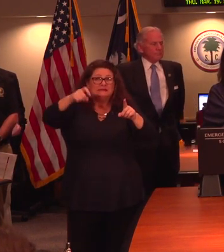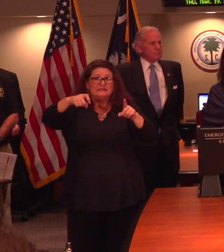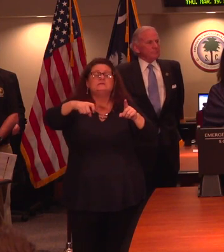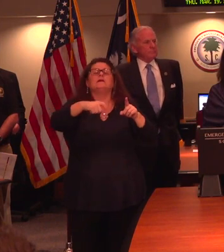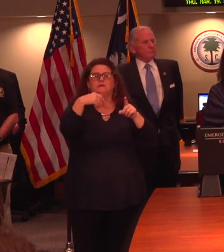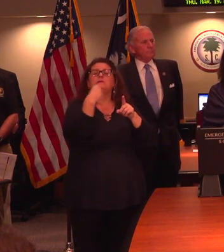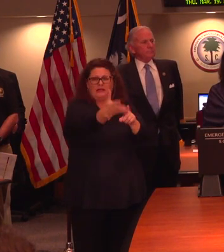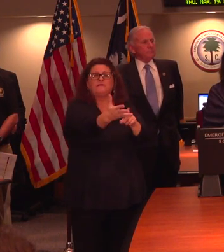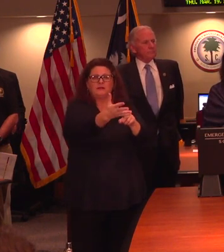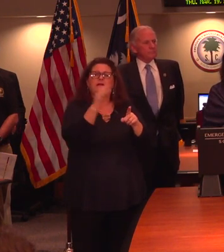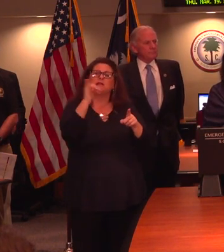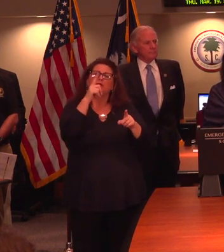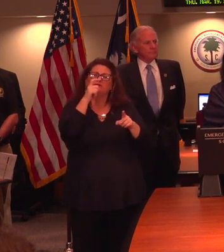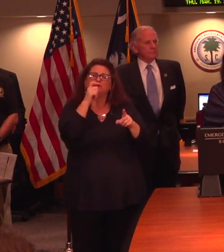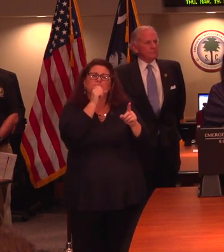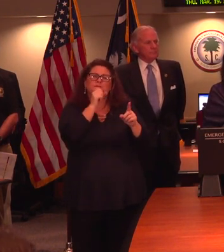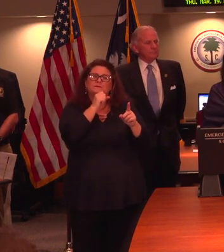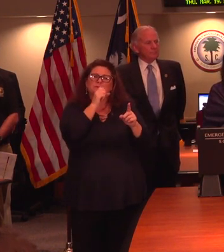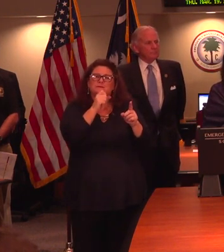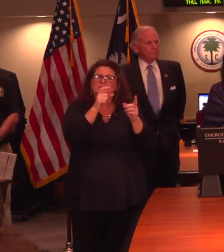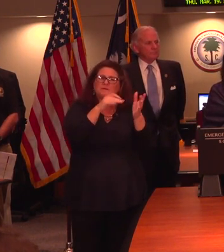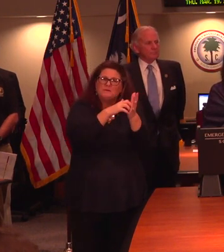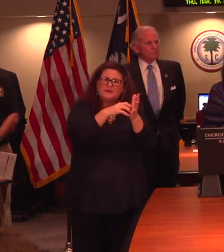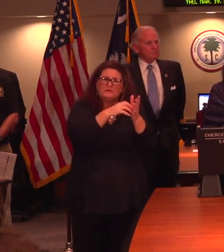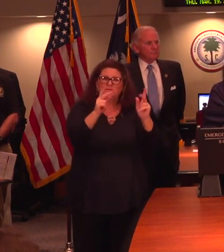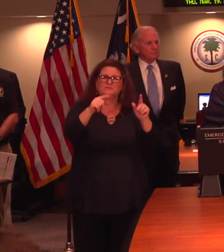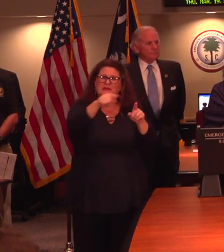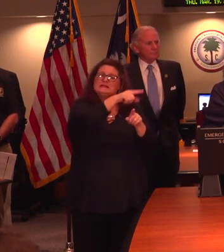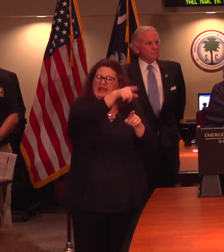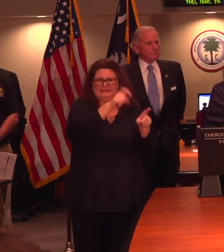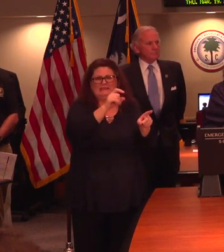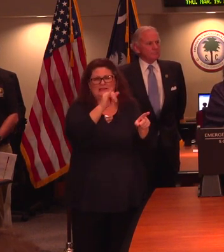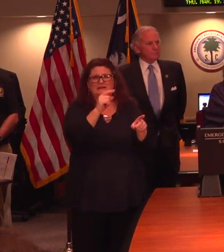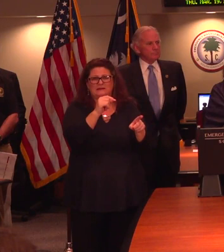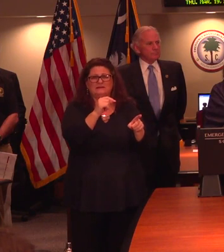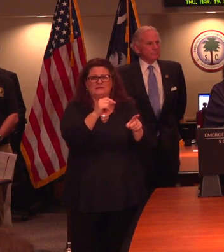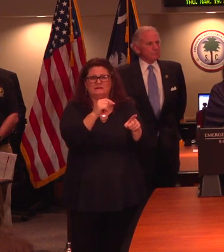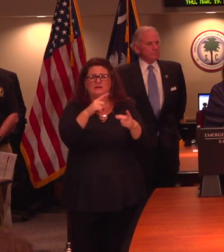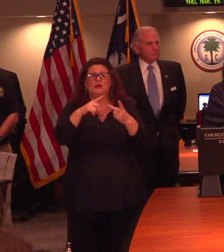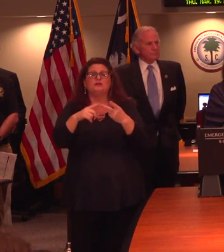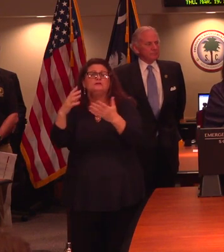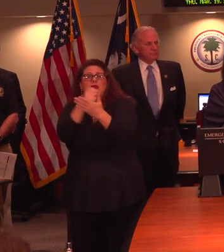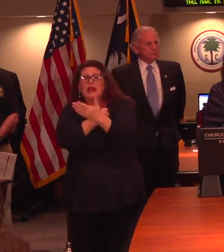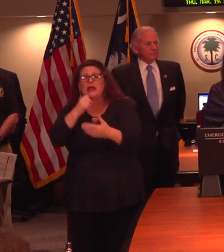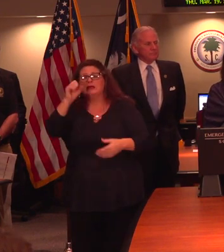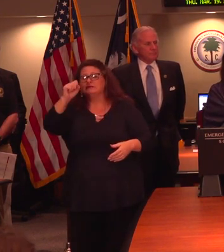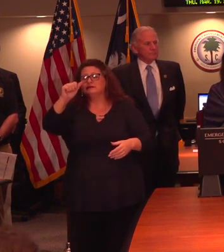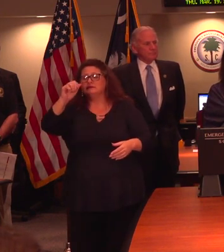like our state's most vulnerable populations. Supplies to collect samples and run tests are limited.